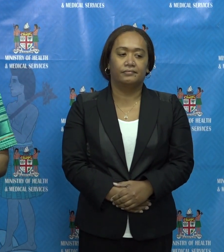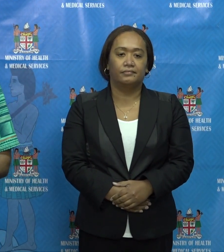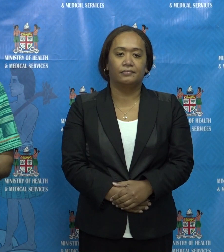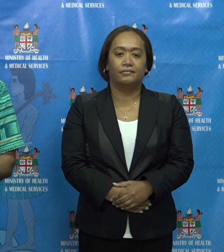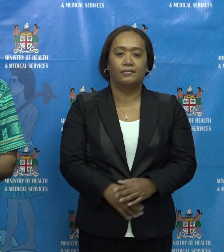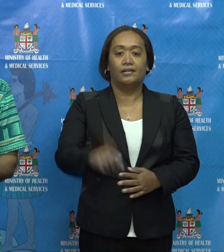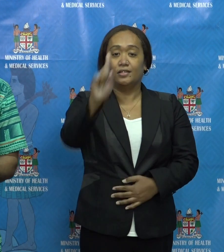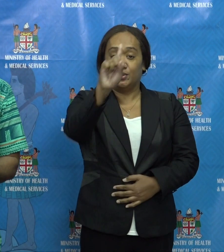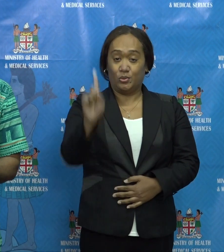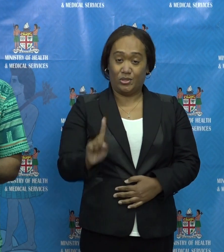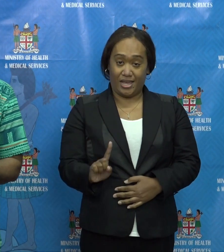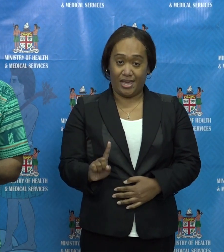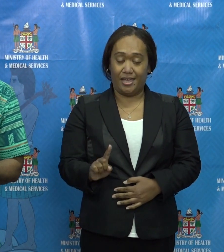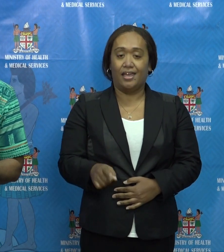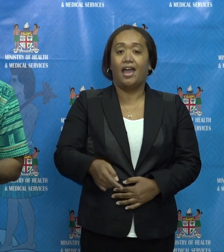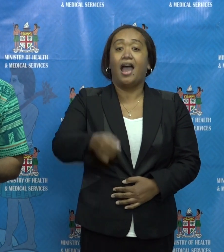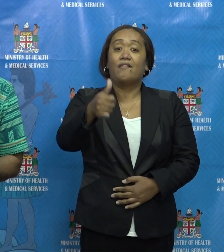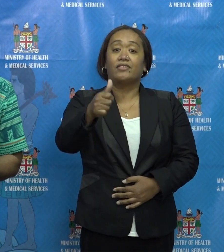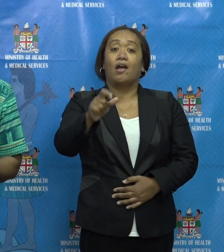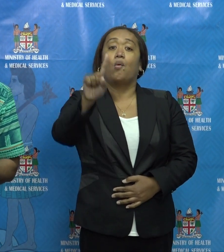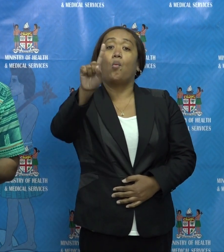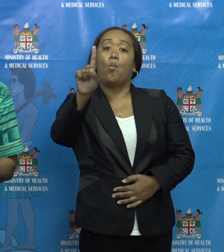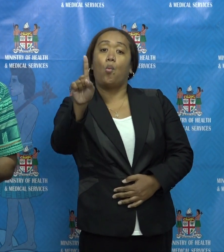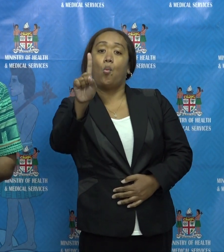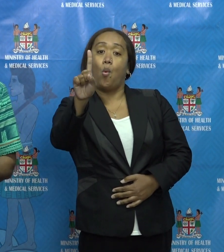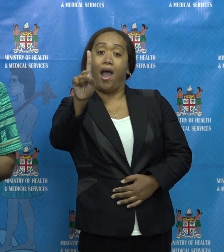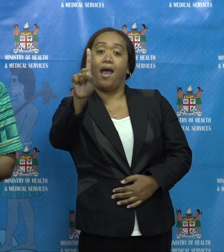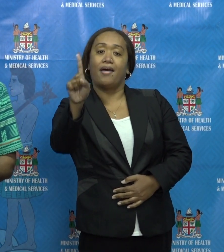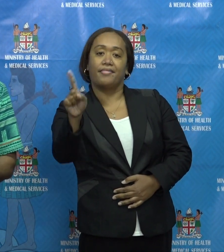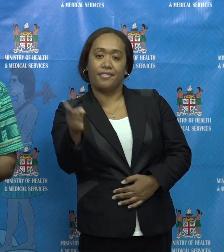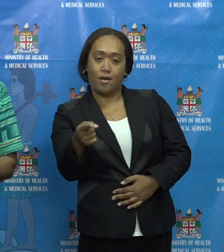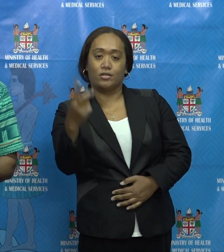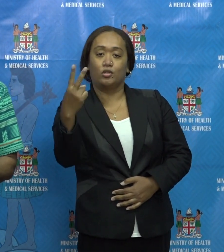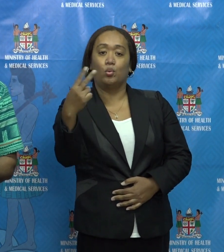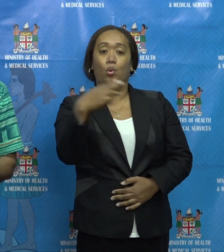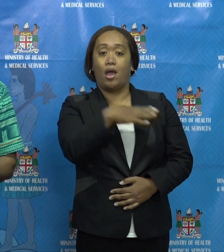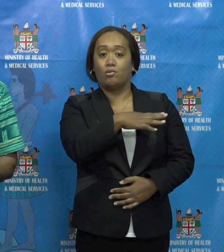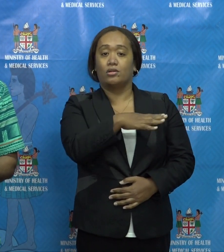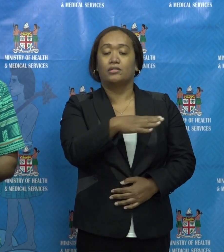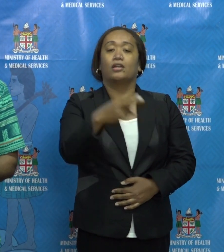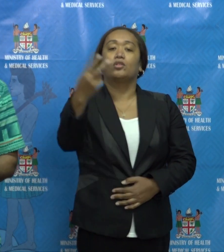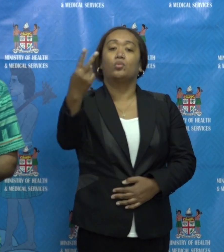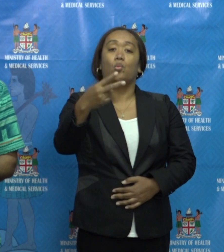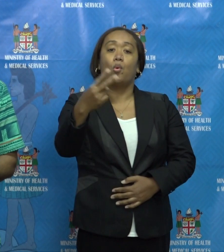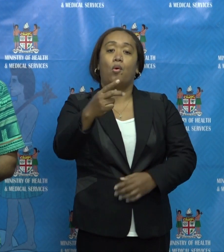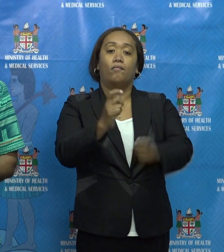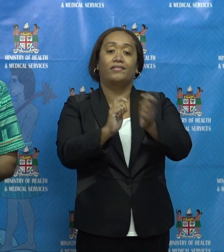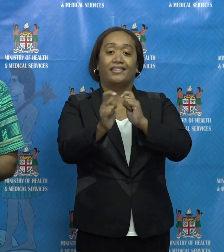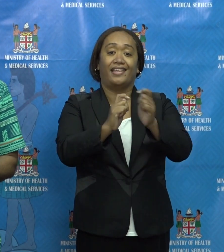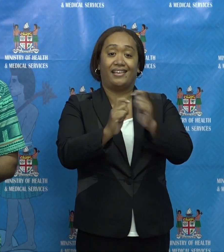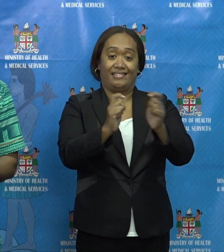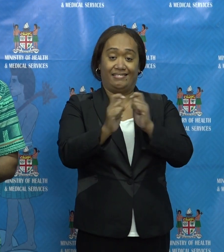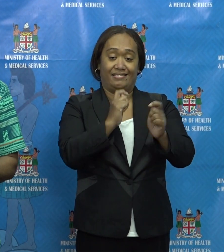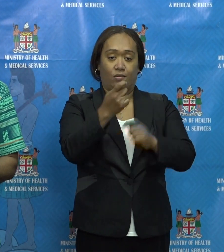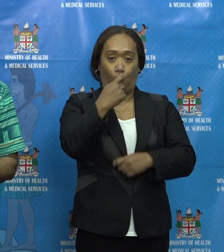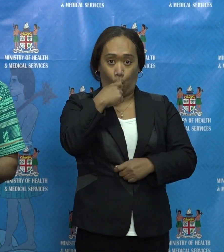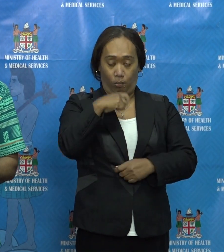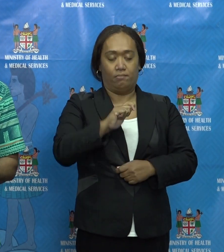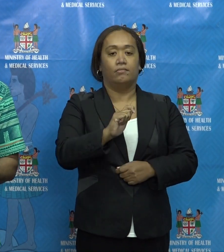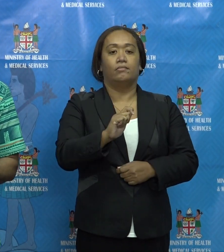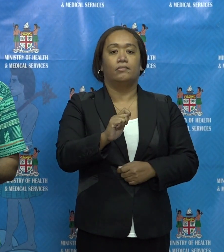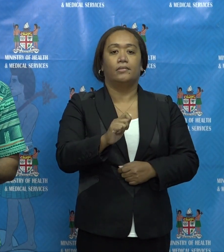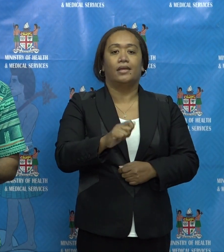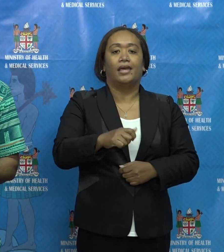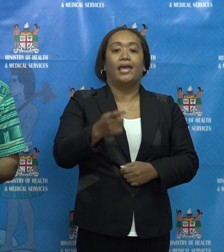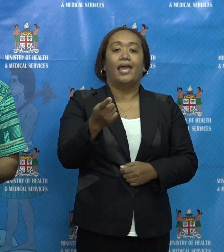Today, after 1,212 tests and 7,560